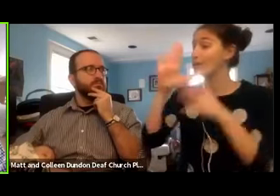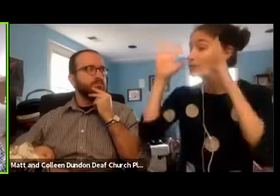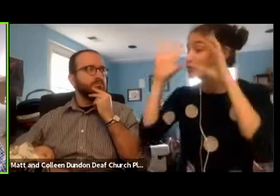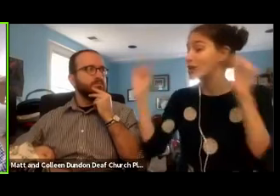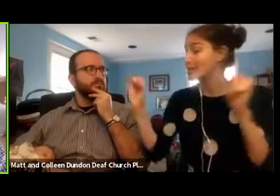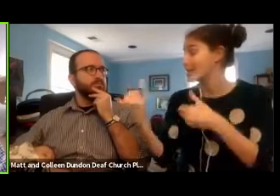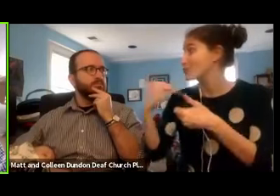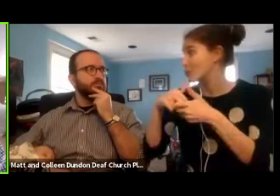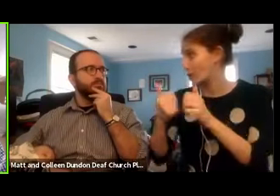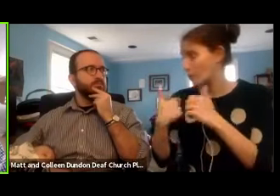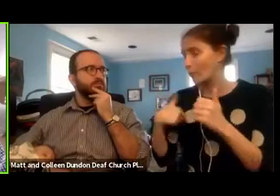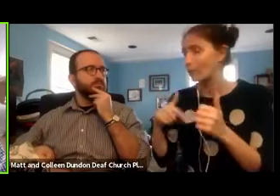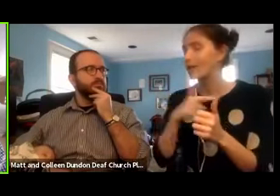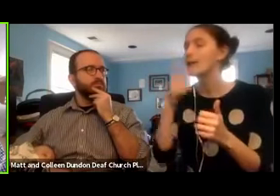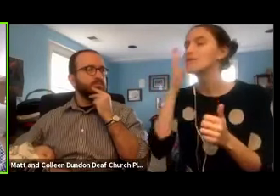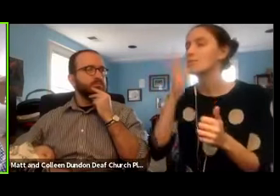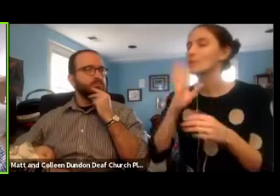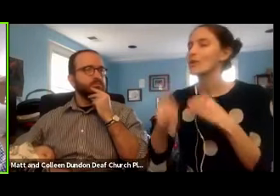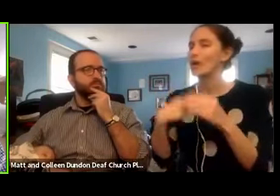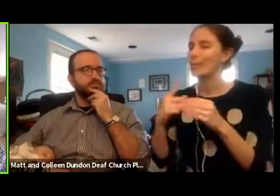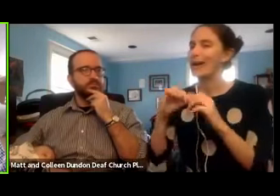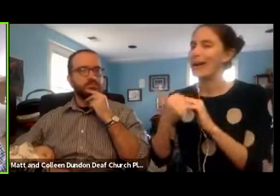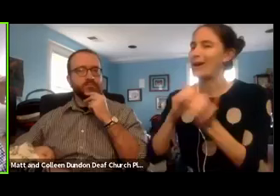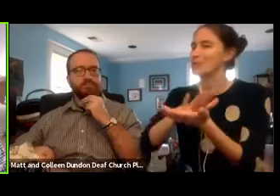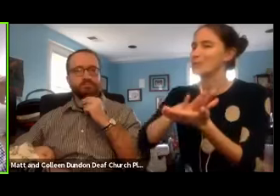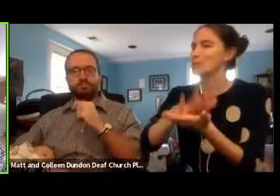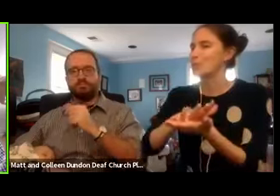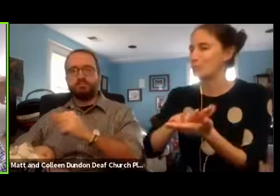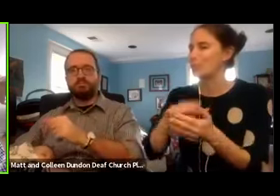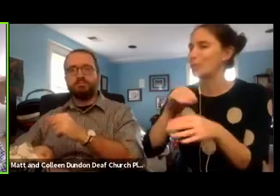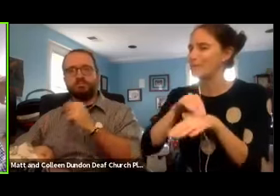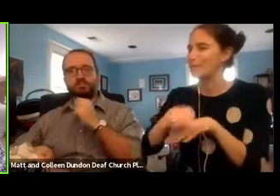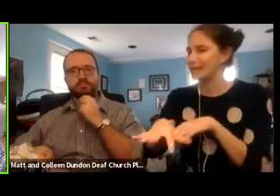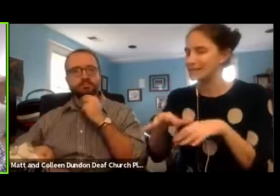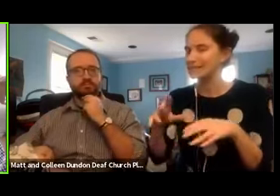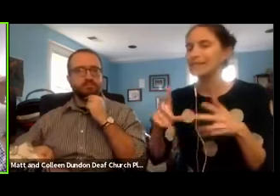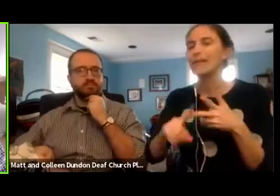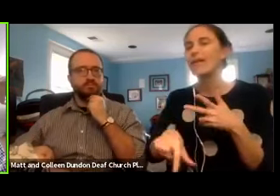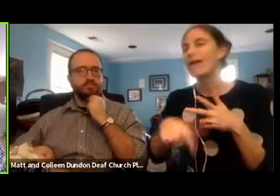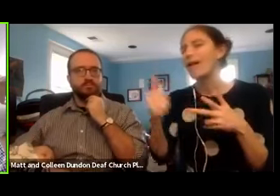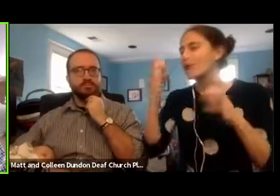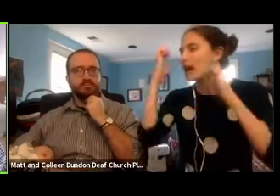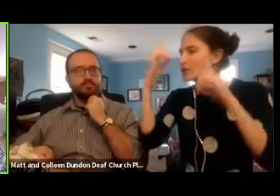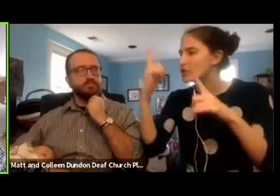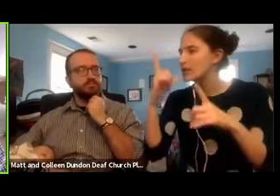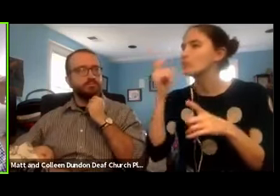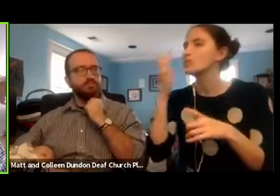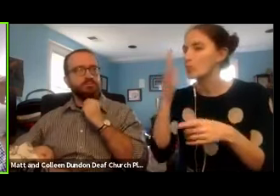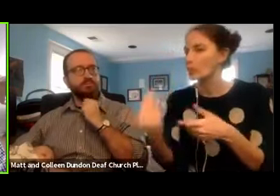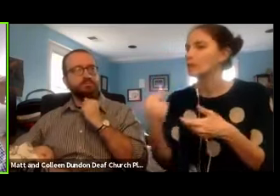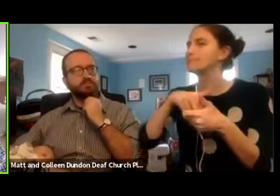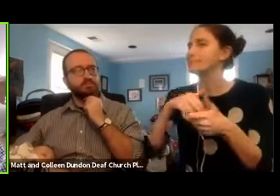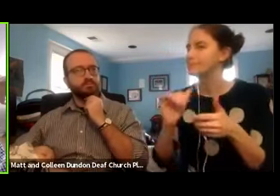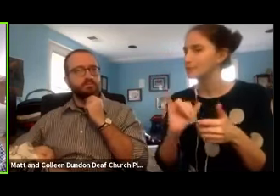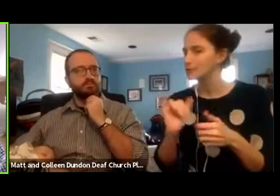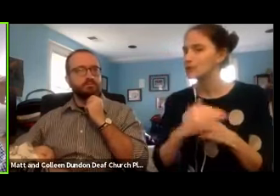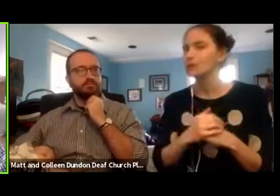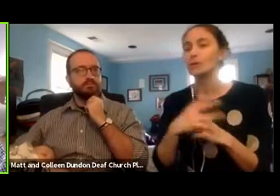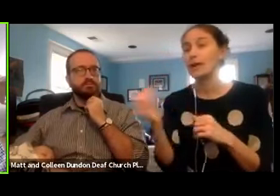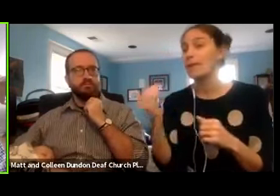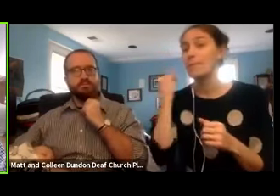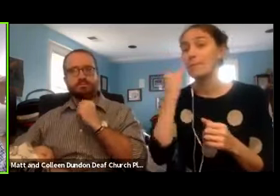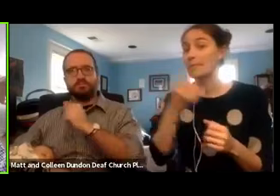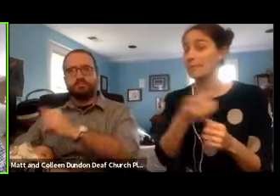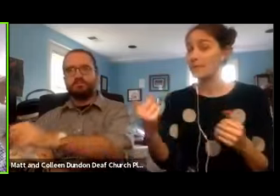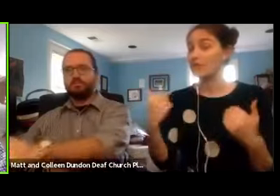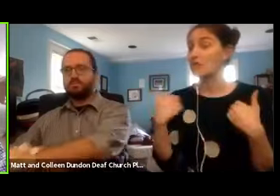We'll talk about how academics are affected by this. We'll have other educators who come on as well. And if you have